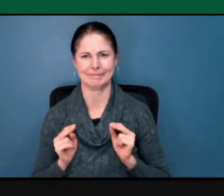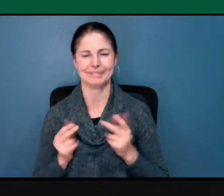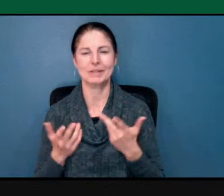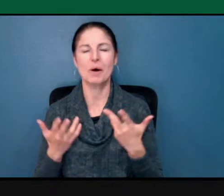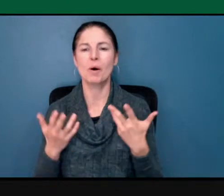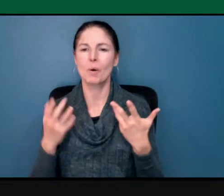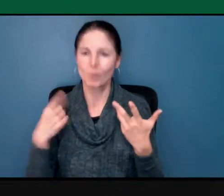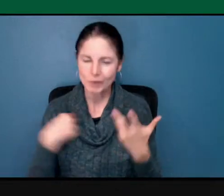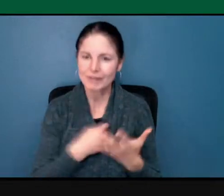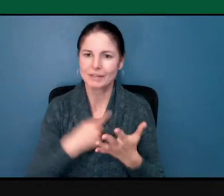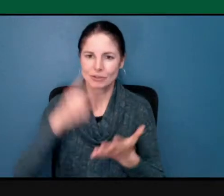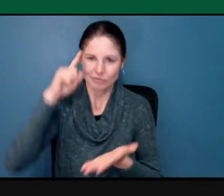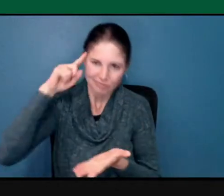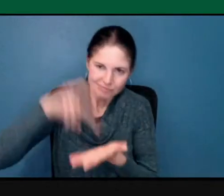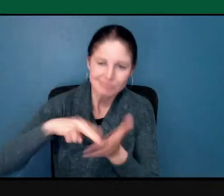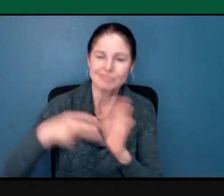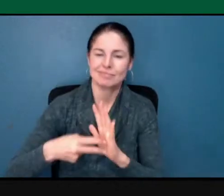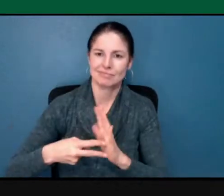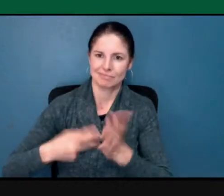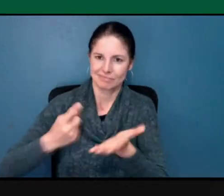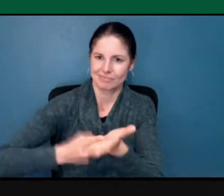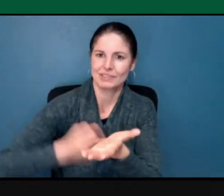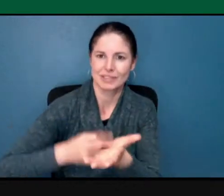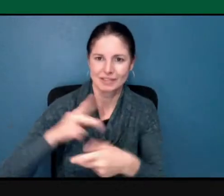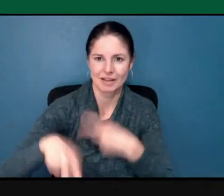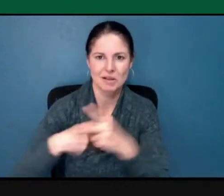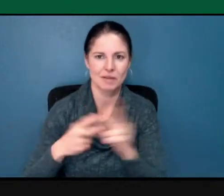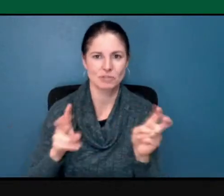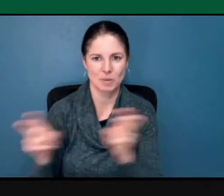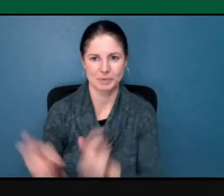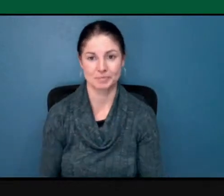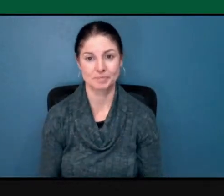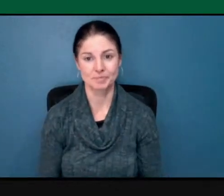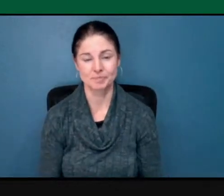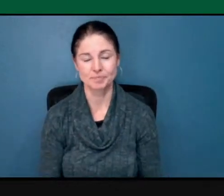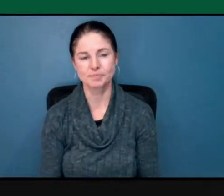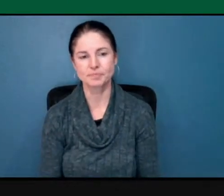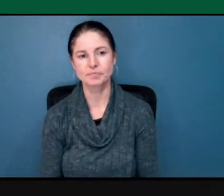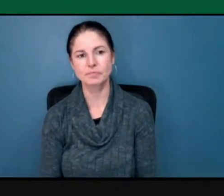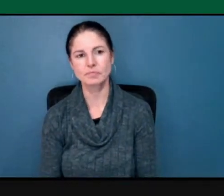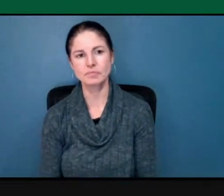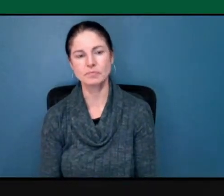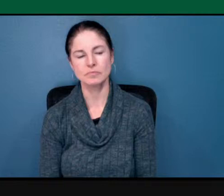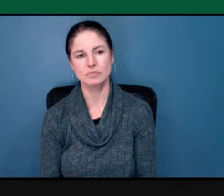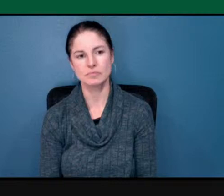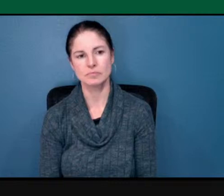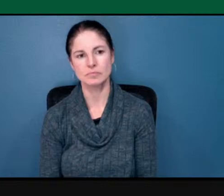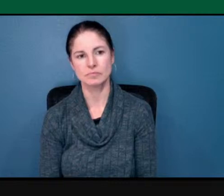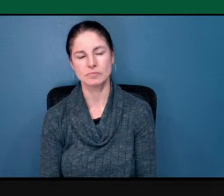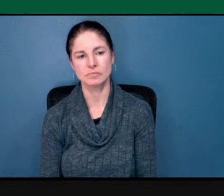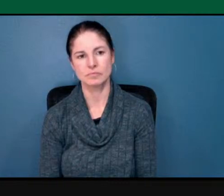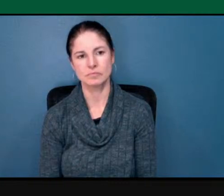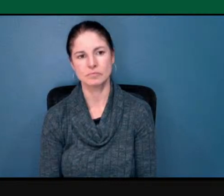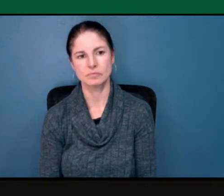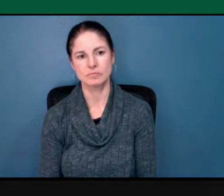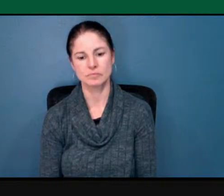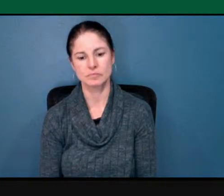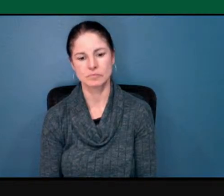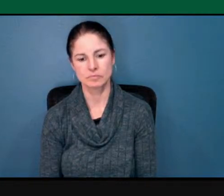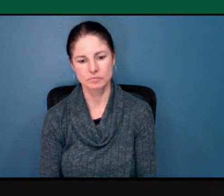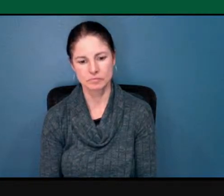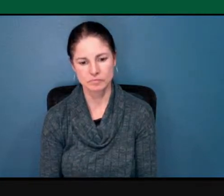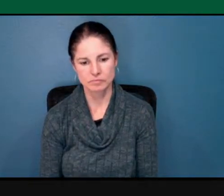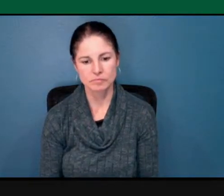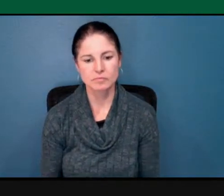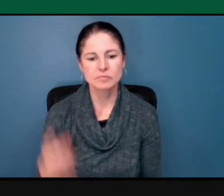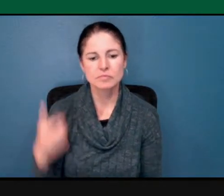Thank you, Dr. Cameron Wedding. Earlier, you mentioned the term, Dr. Kempchup, radical